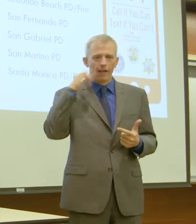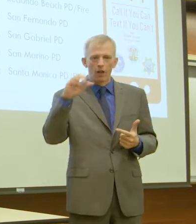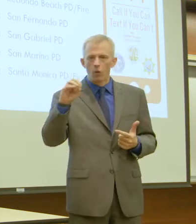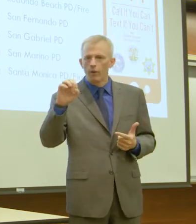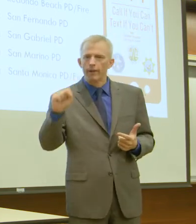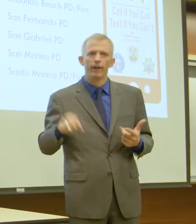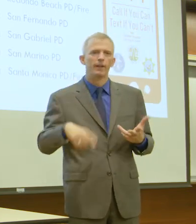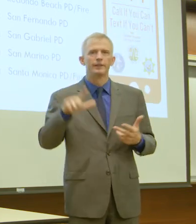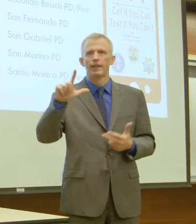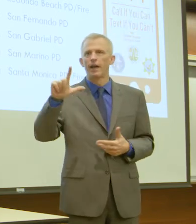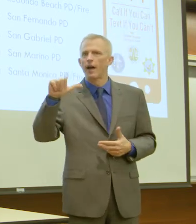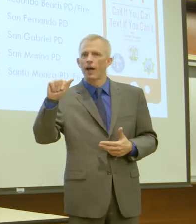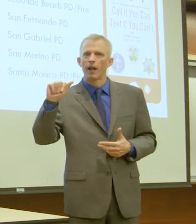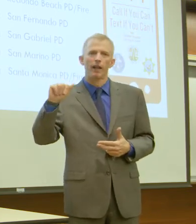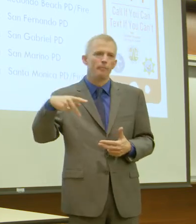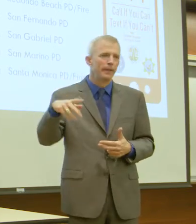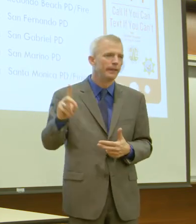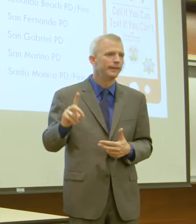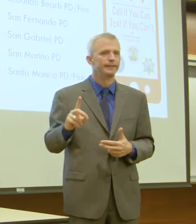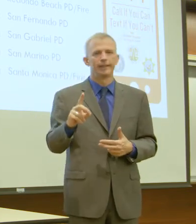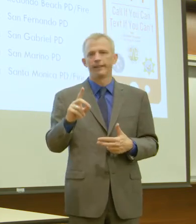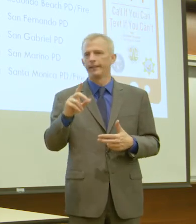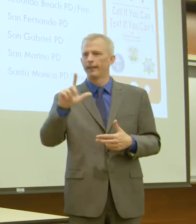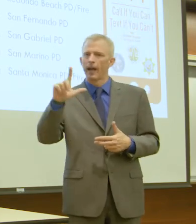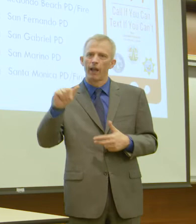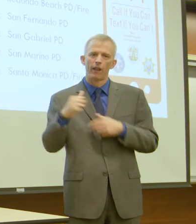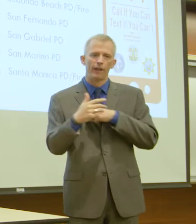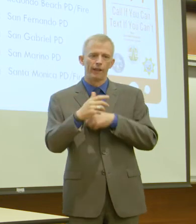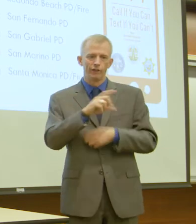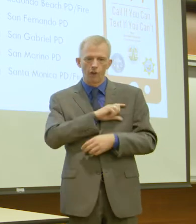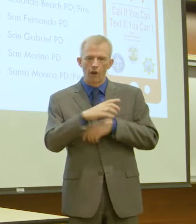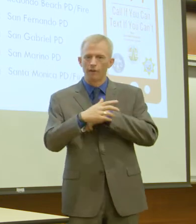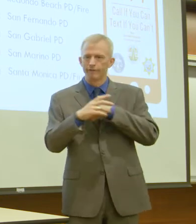Sheriff's Department, LAPD, and all the other agencies here in this county.